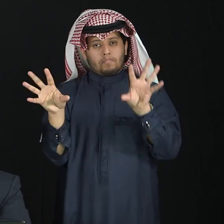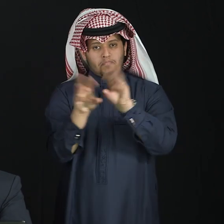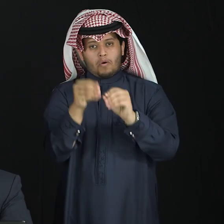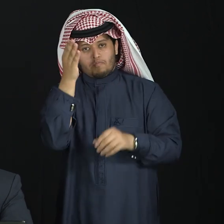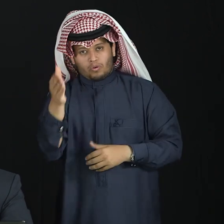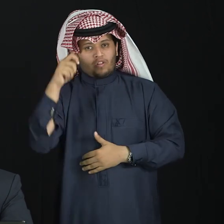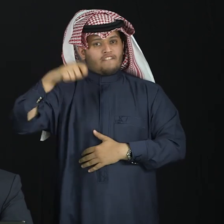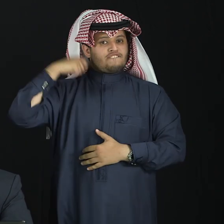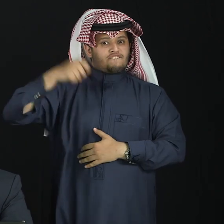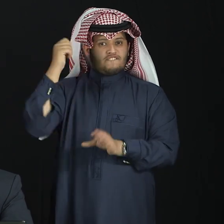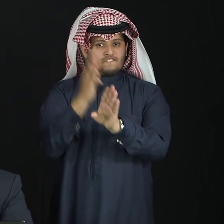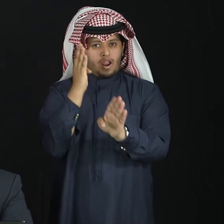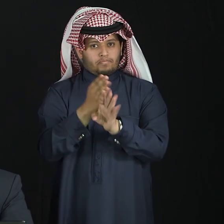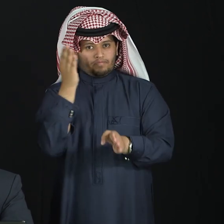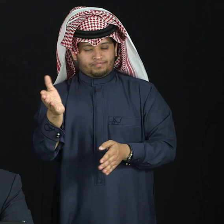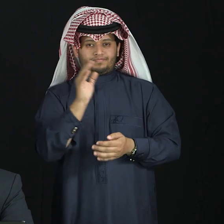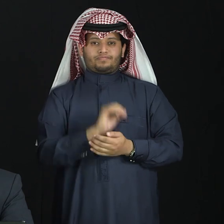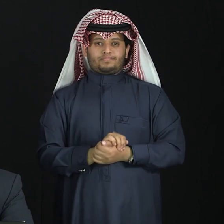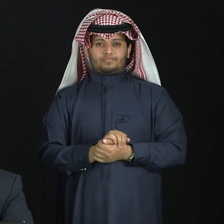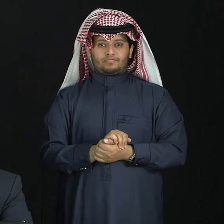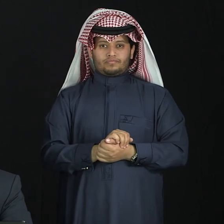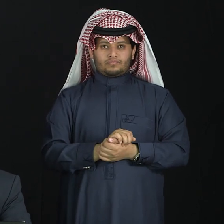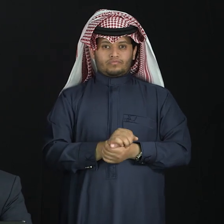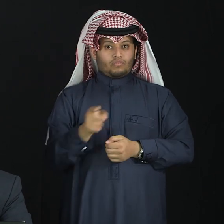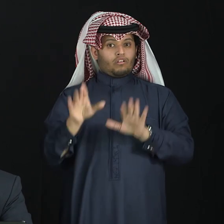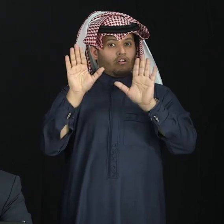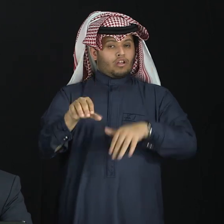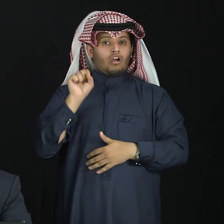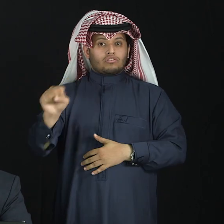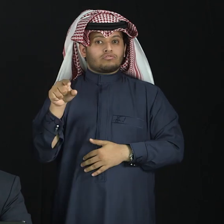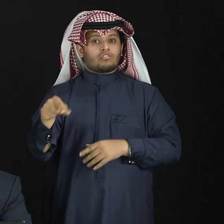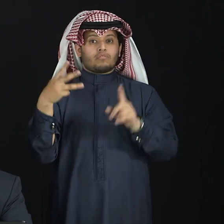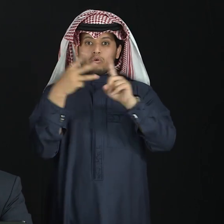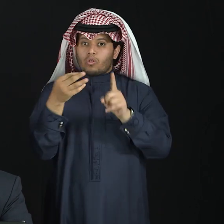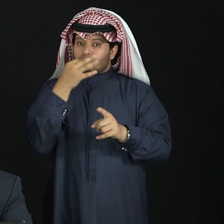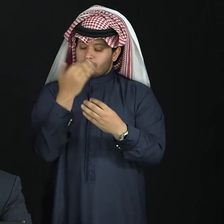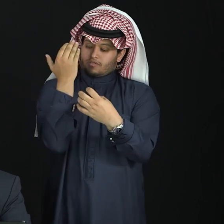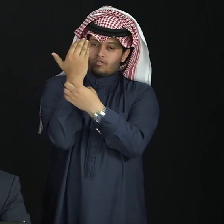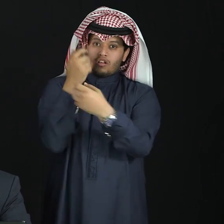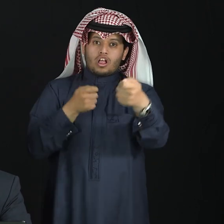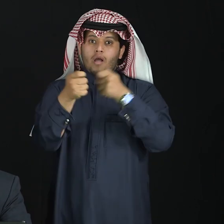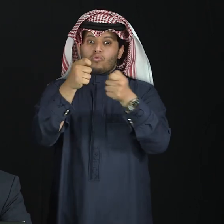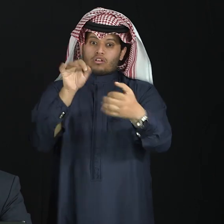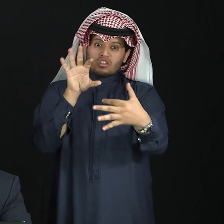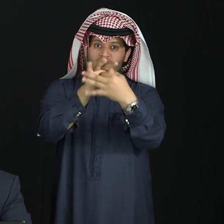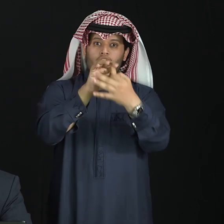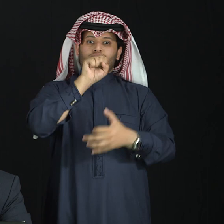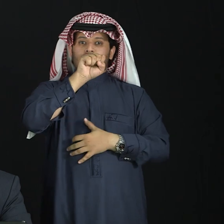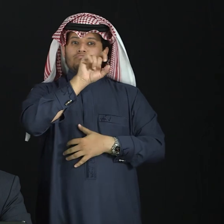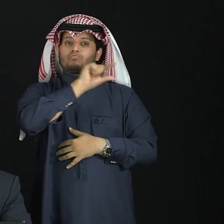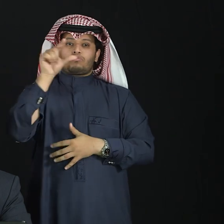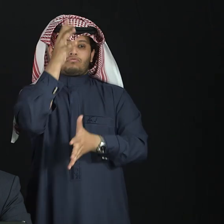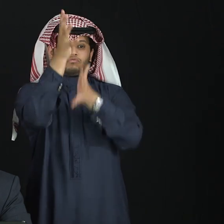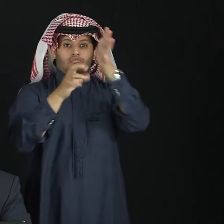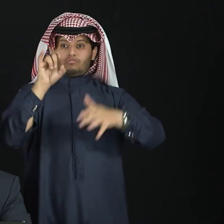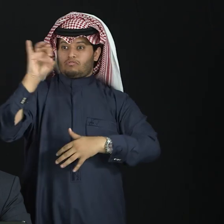video, which is done. Of course, the data via Bluetooth to a computer, which matches the gestures with its